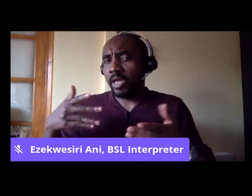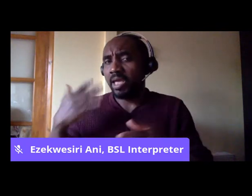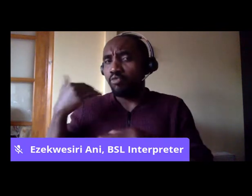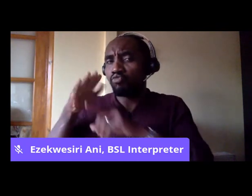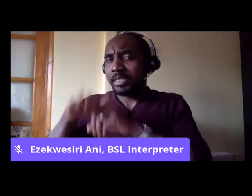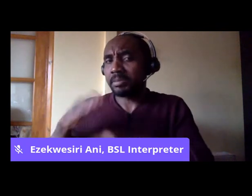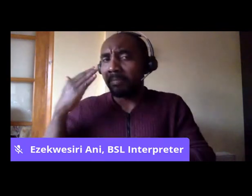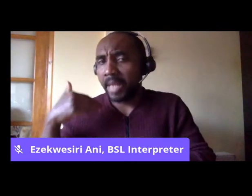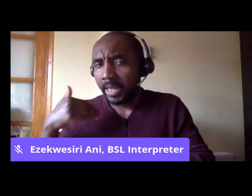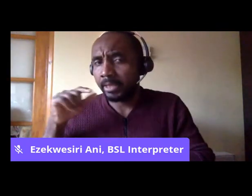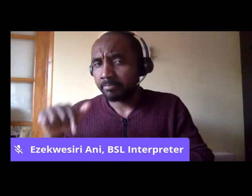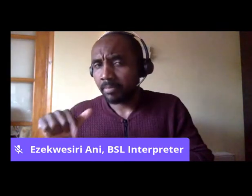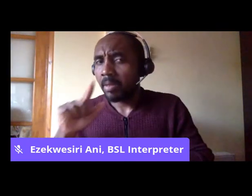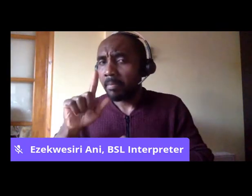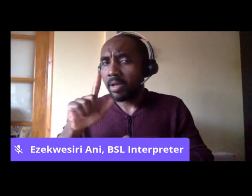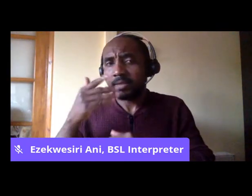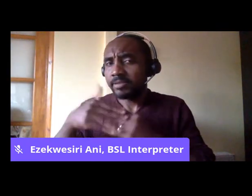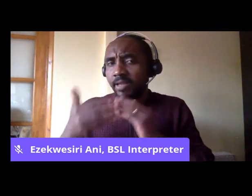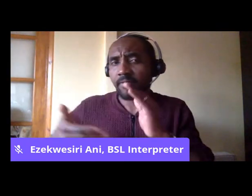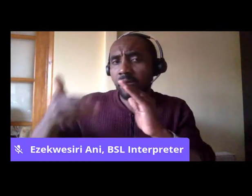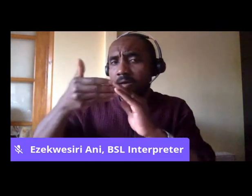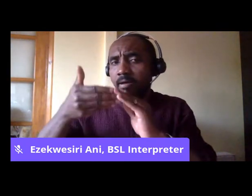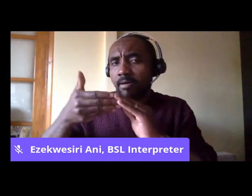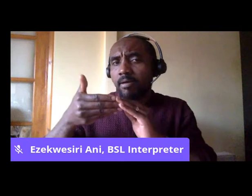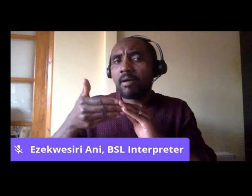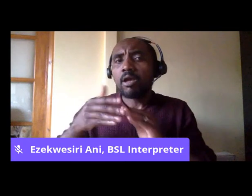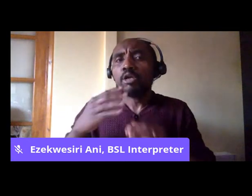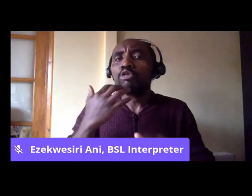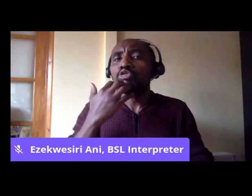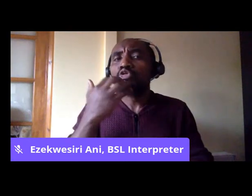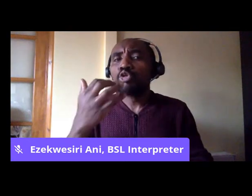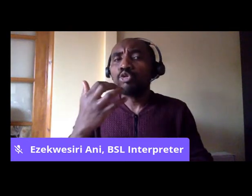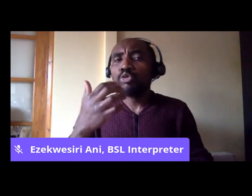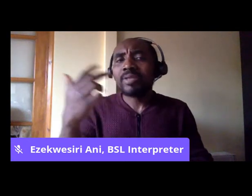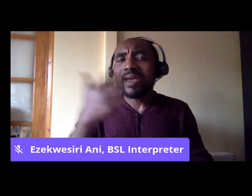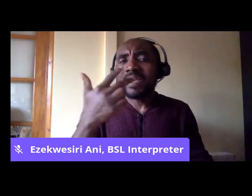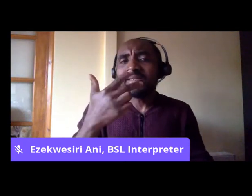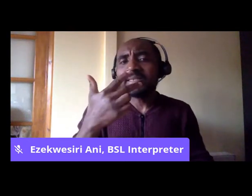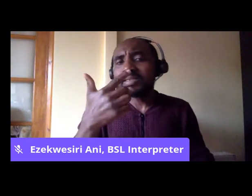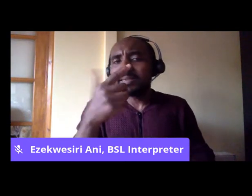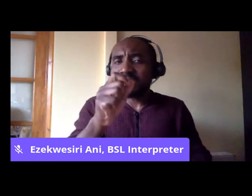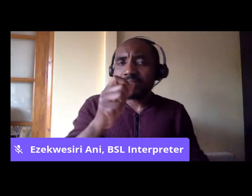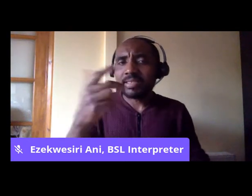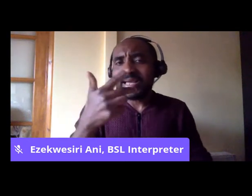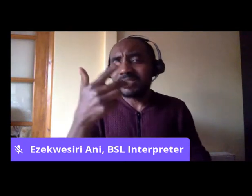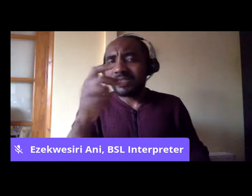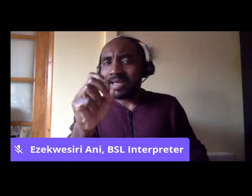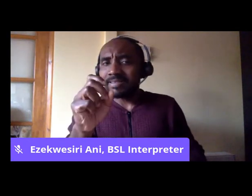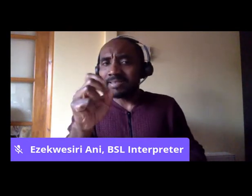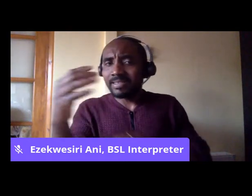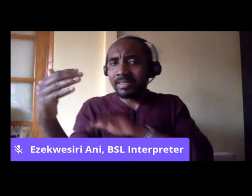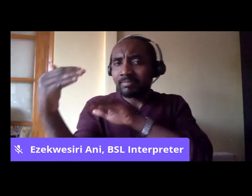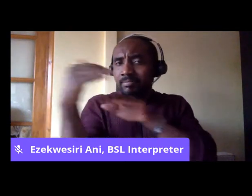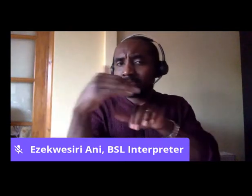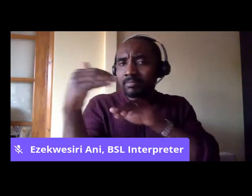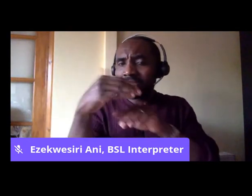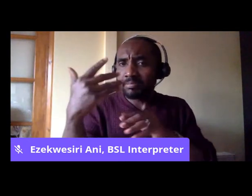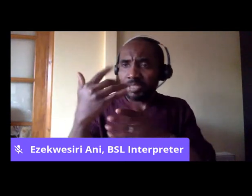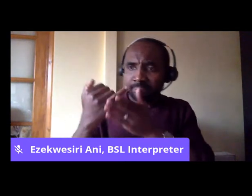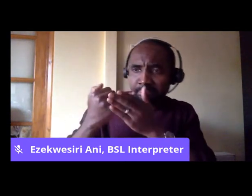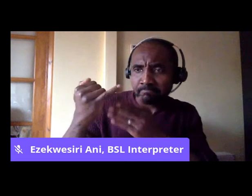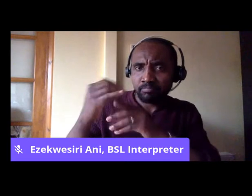mention the influx of persecuted Jews in the 1870s and 80s, who were accused variously of anarchism,